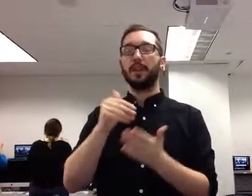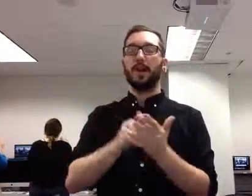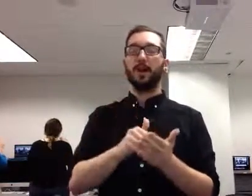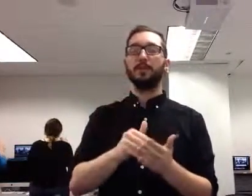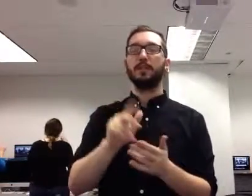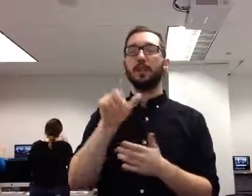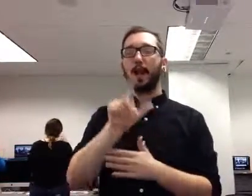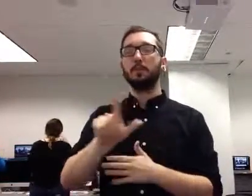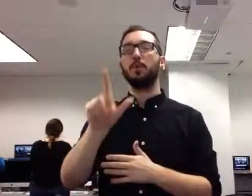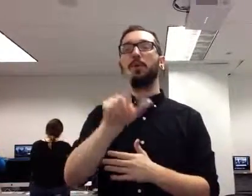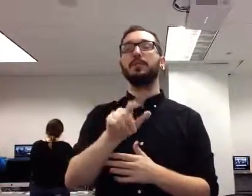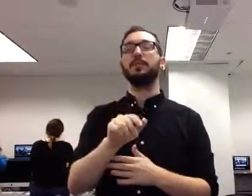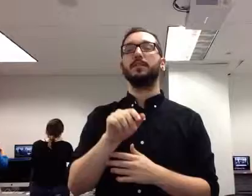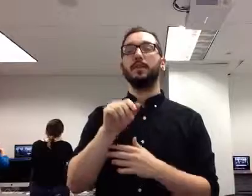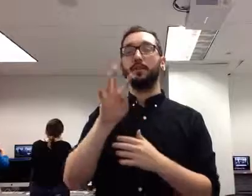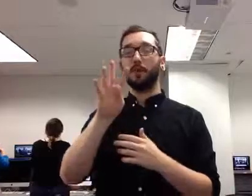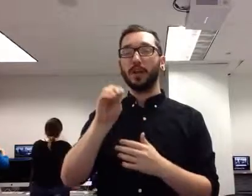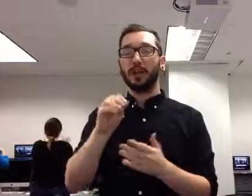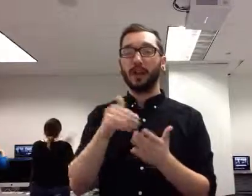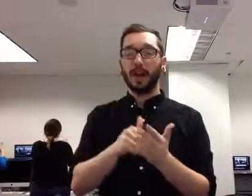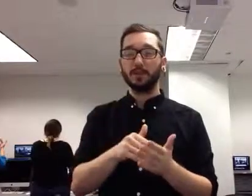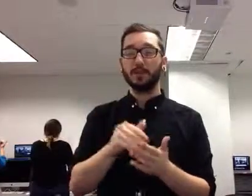factories. Thirteen-hundred bridges.